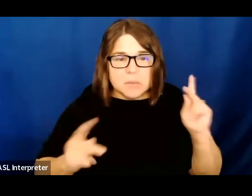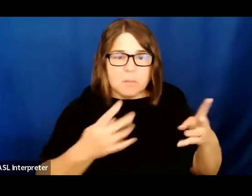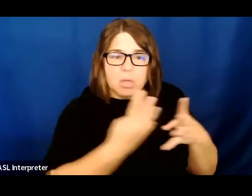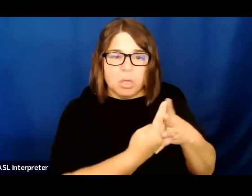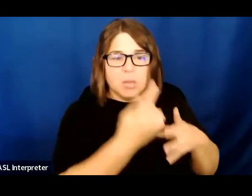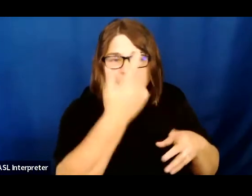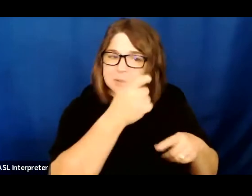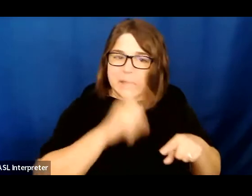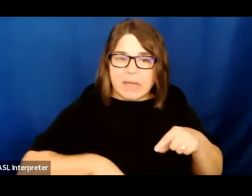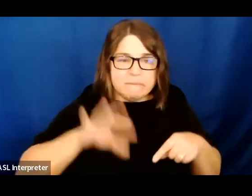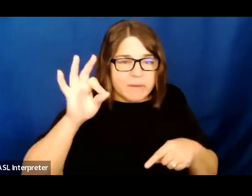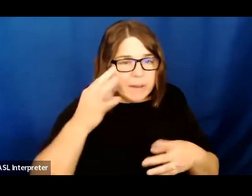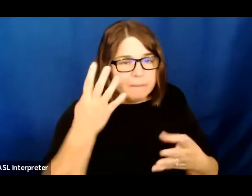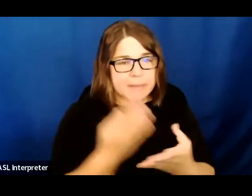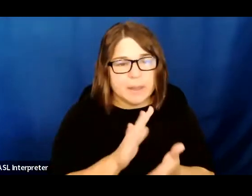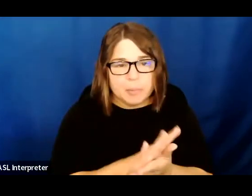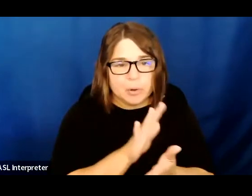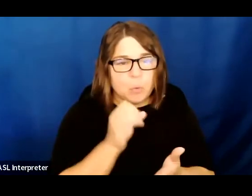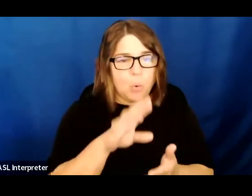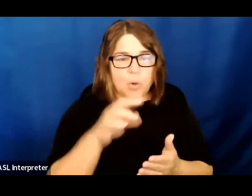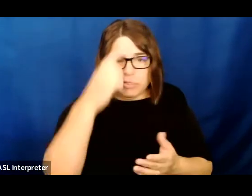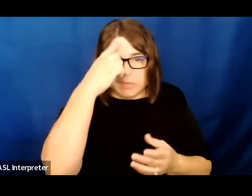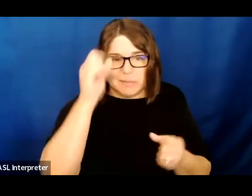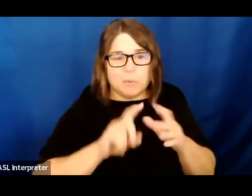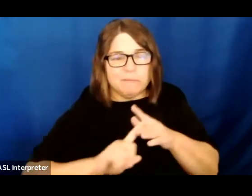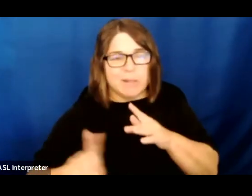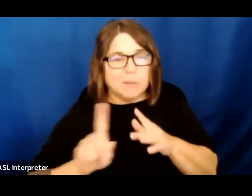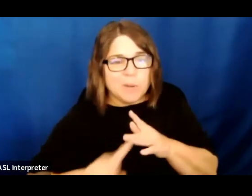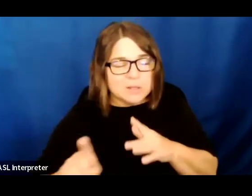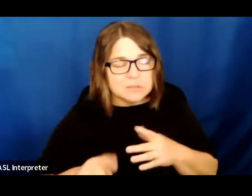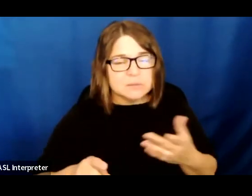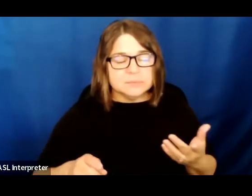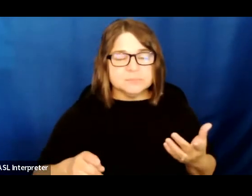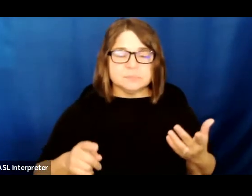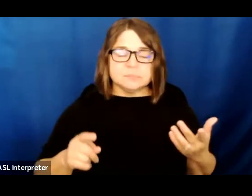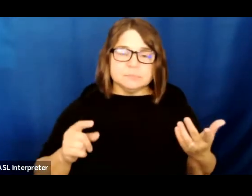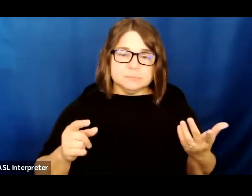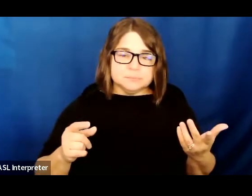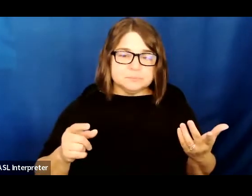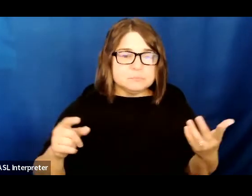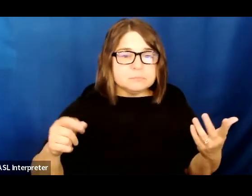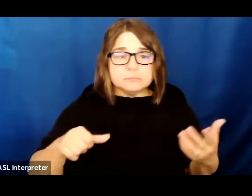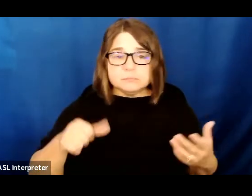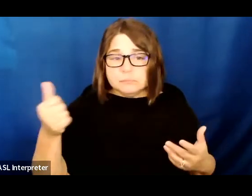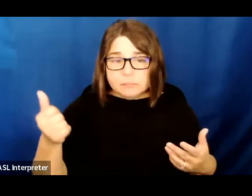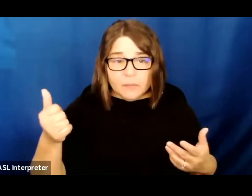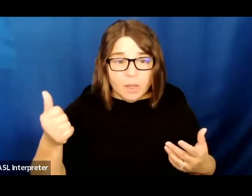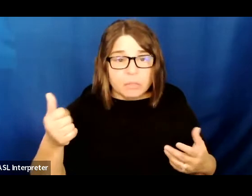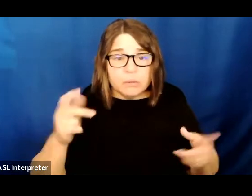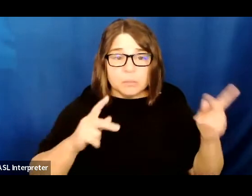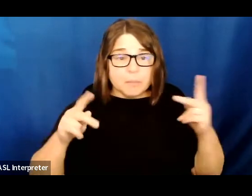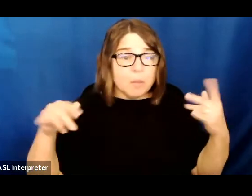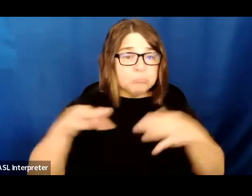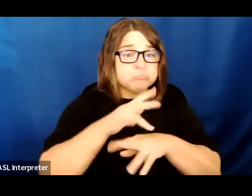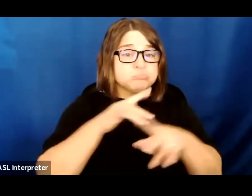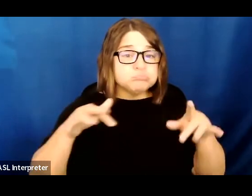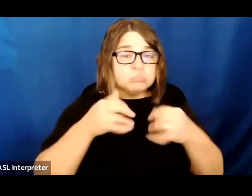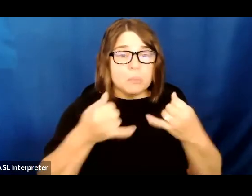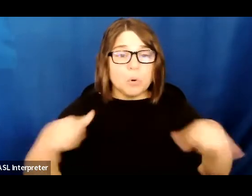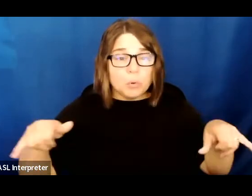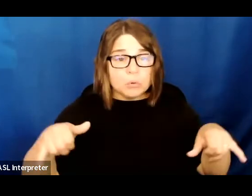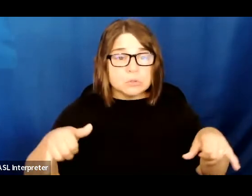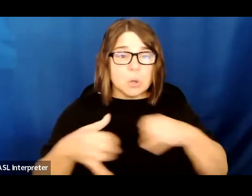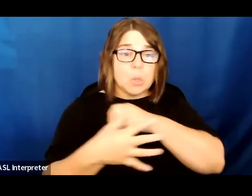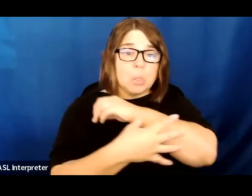their papers or they are deemed a flight risk. While capital and corporations move freely across borders, the poorest, most vulnerable people